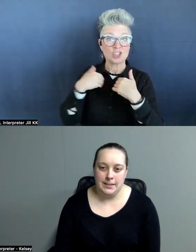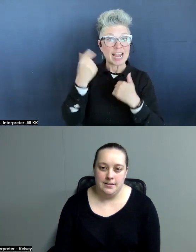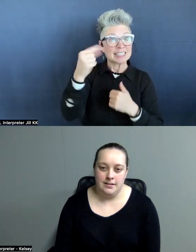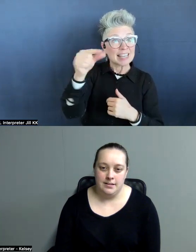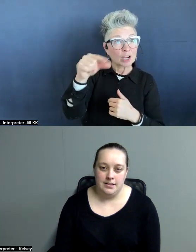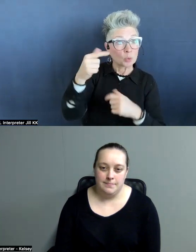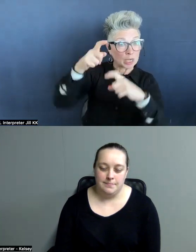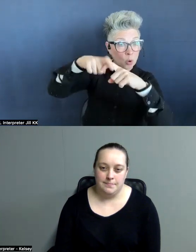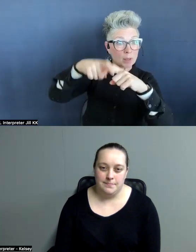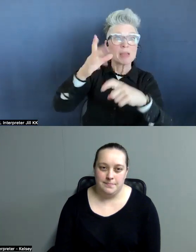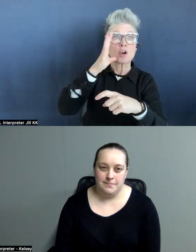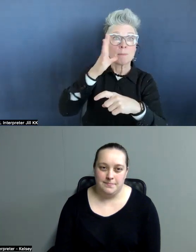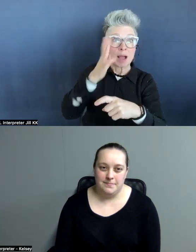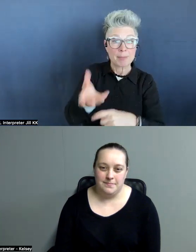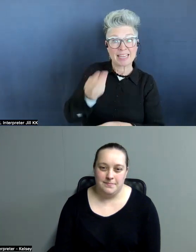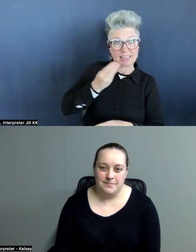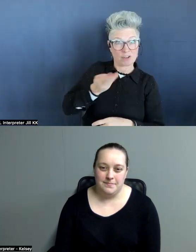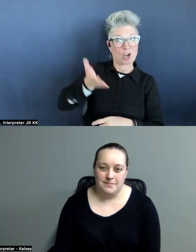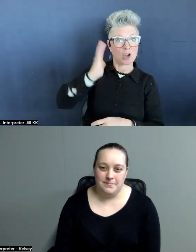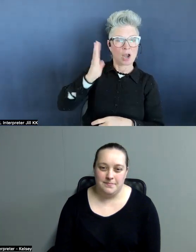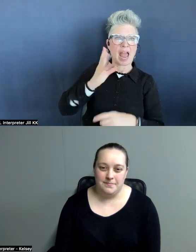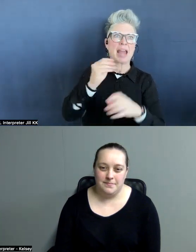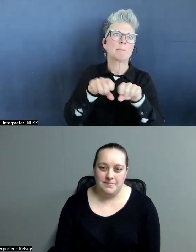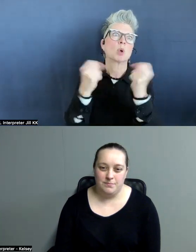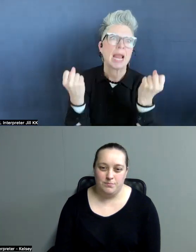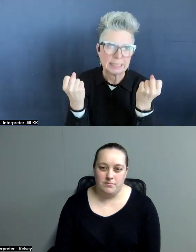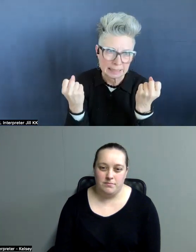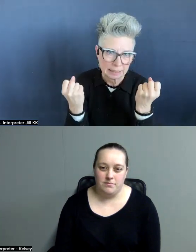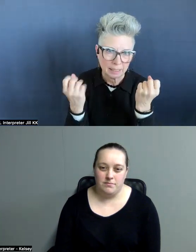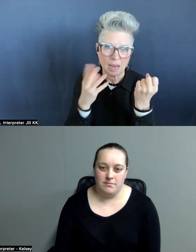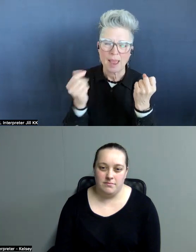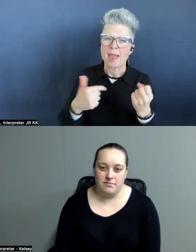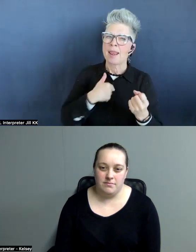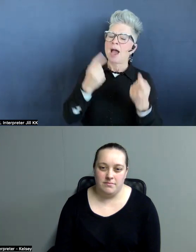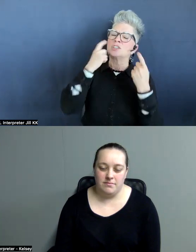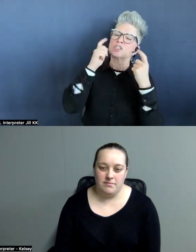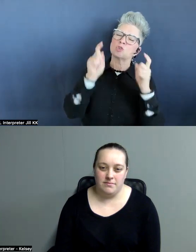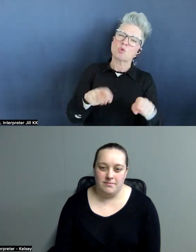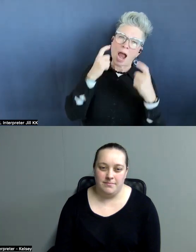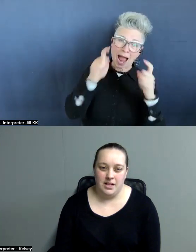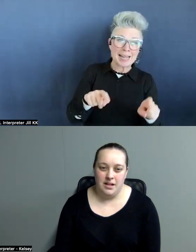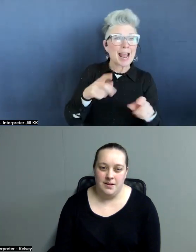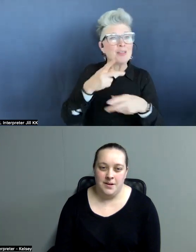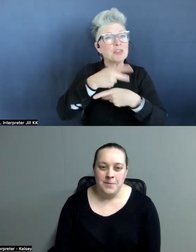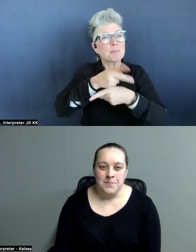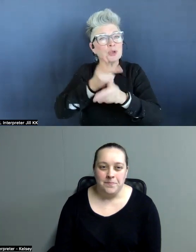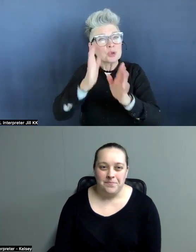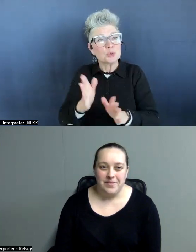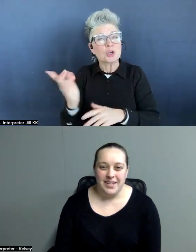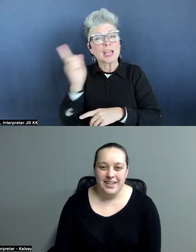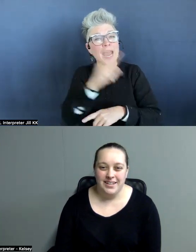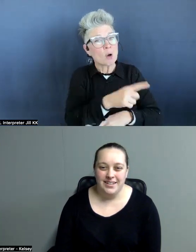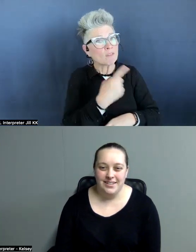mama had given her all those years ago. And it breaks. And I just cried. And the producer came over and said,